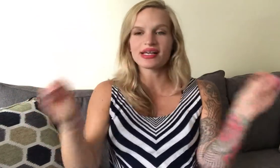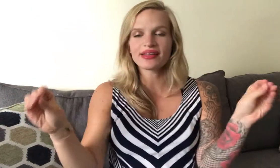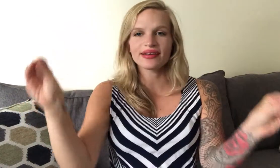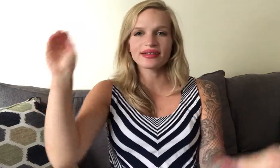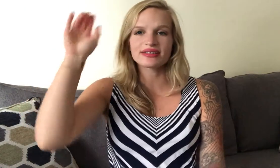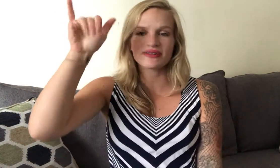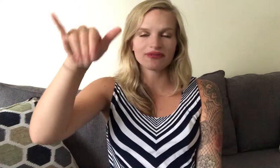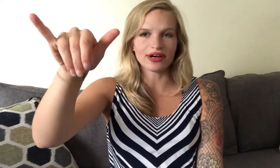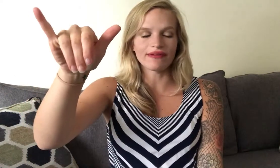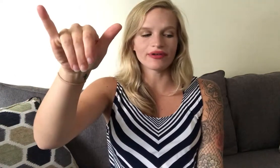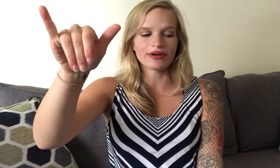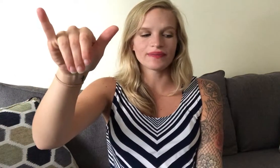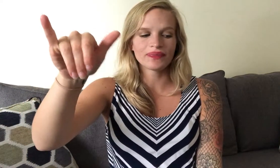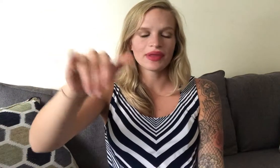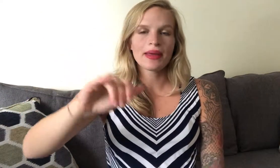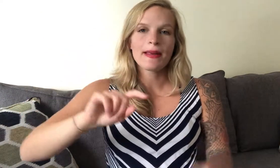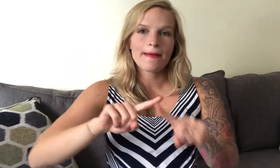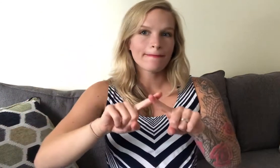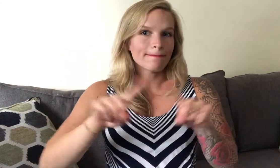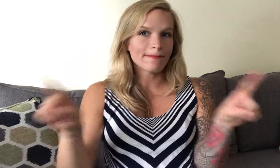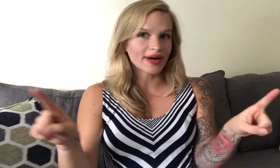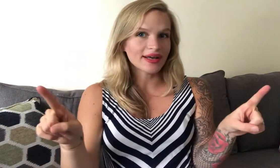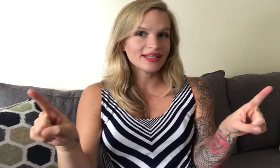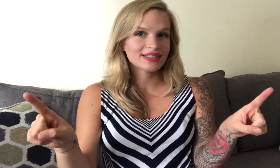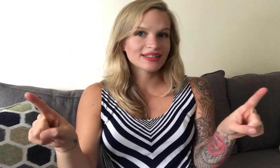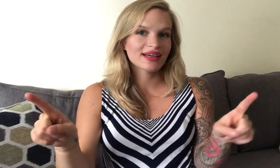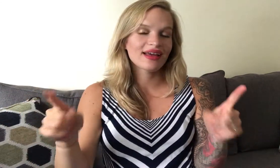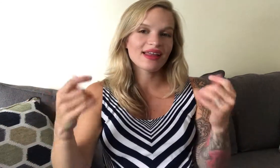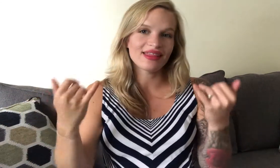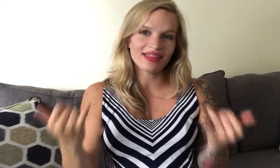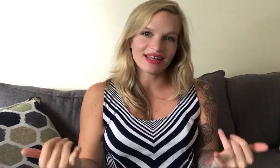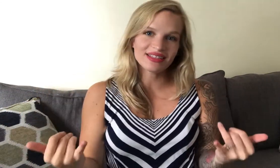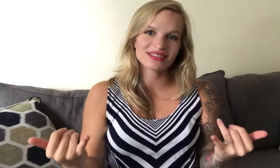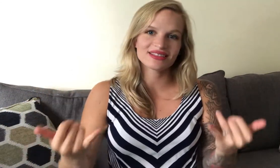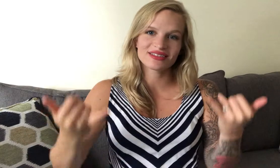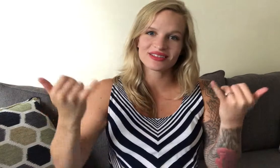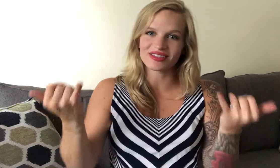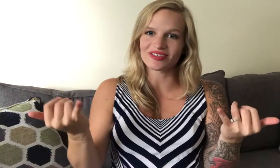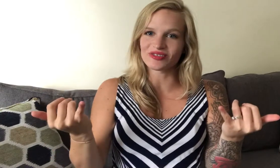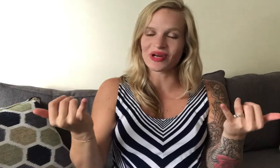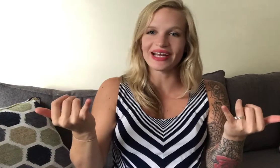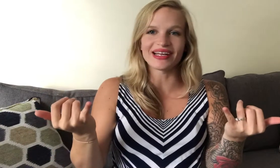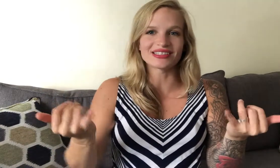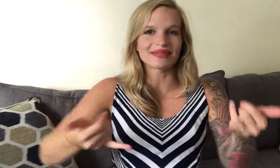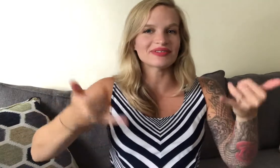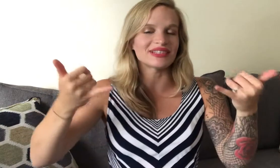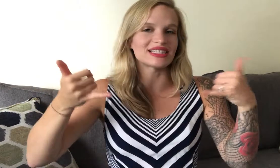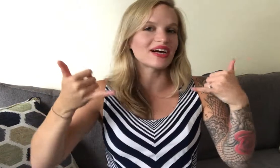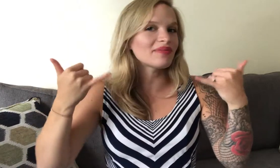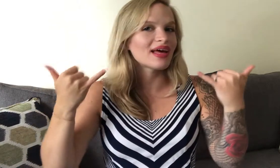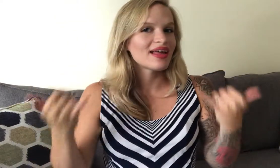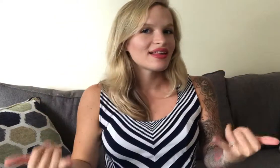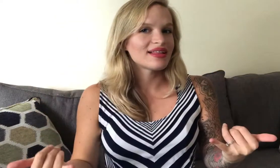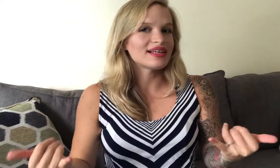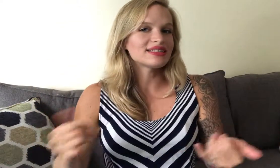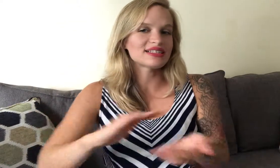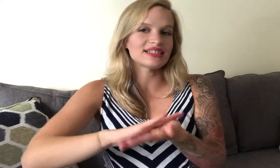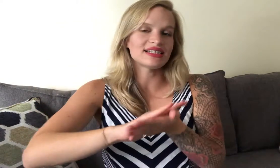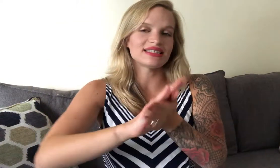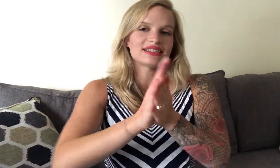nothing's forever but this so those y hand shapes facing up this is